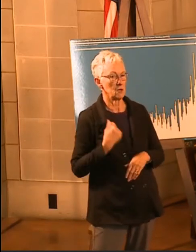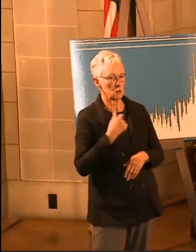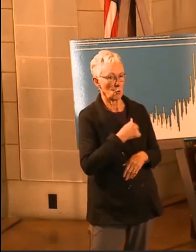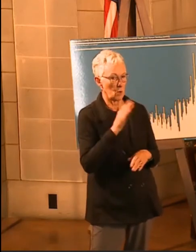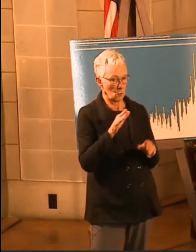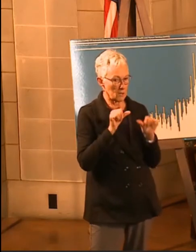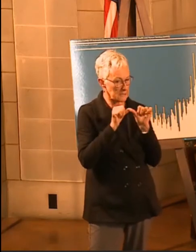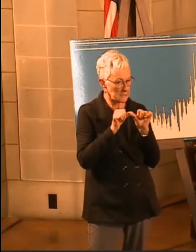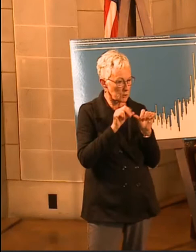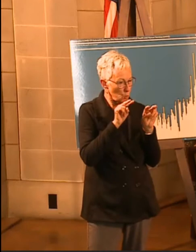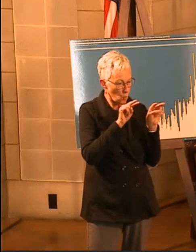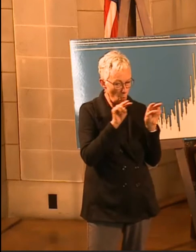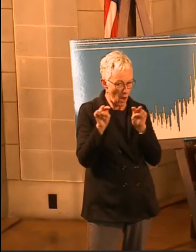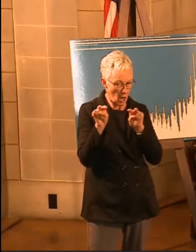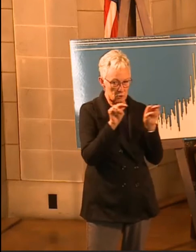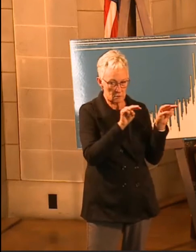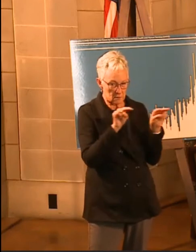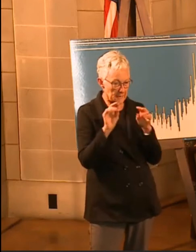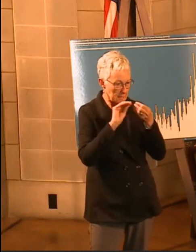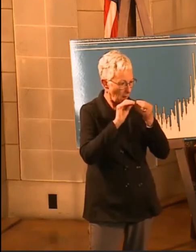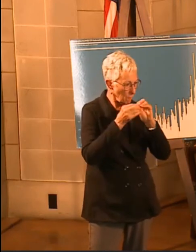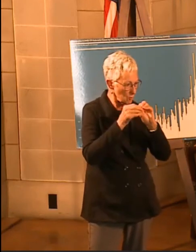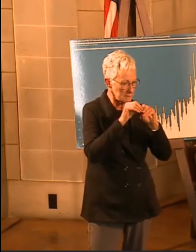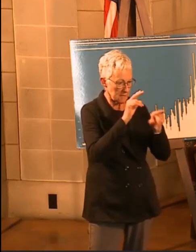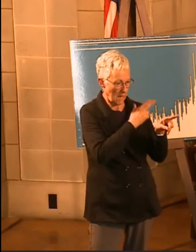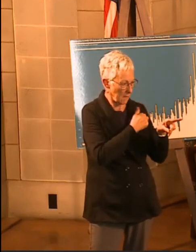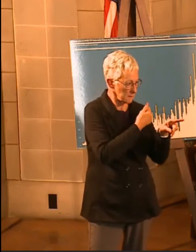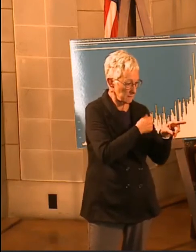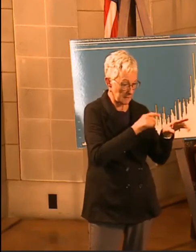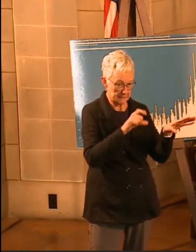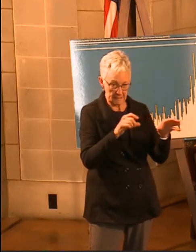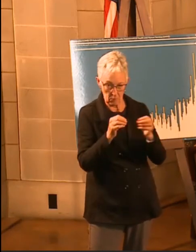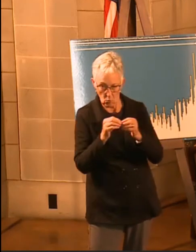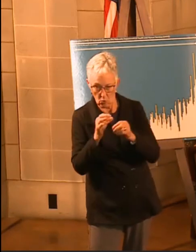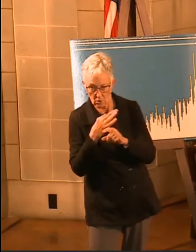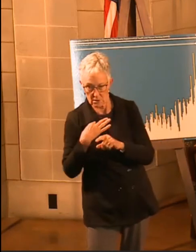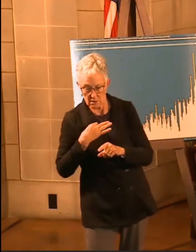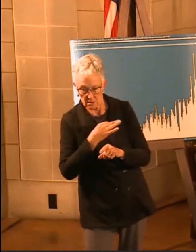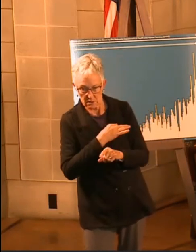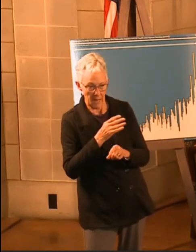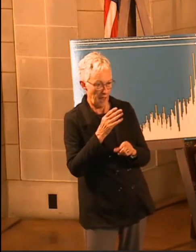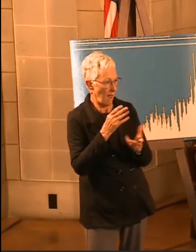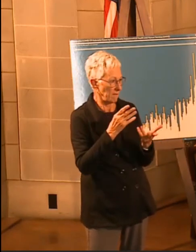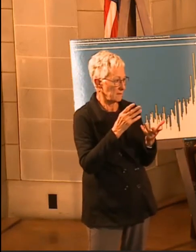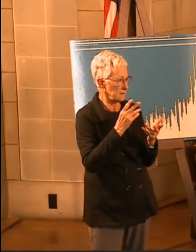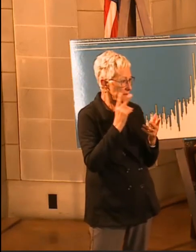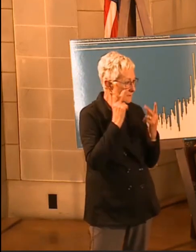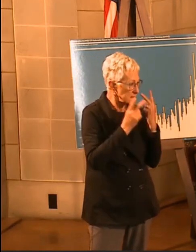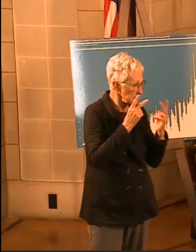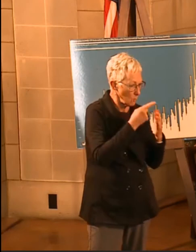evaluate measures that might even be needed to take in the future to help with our hospital needs.